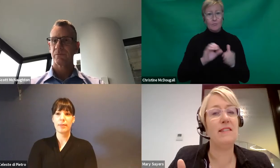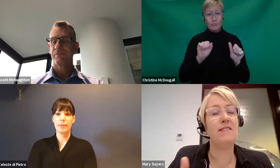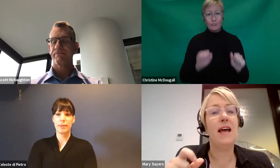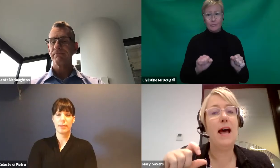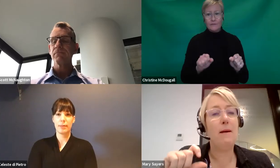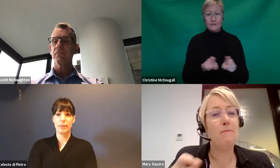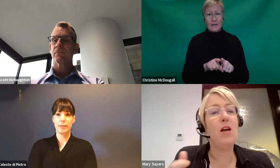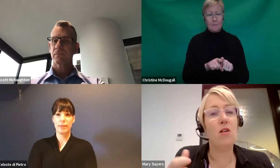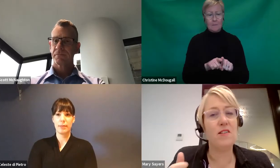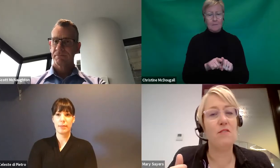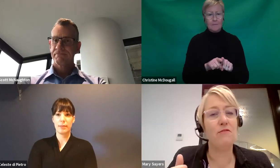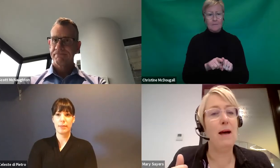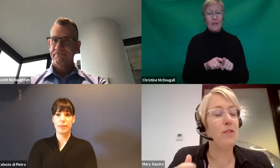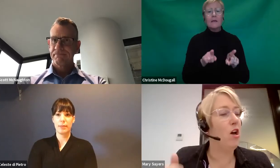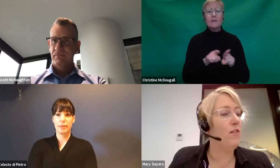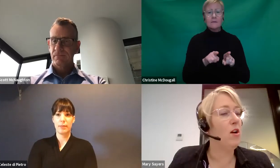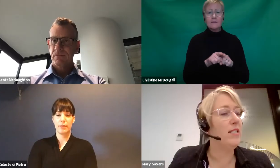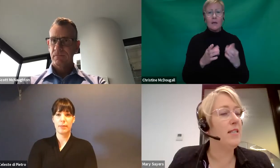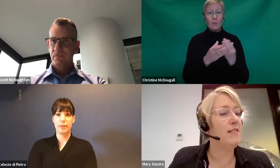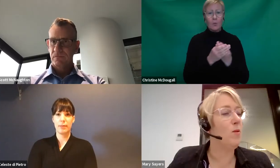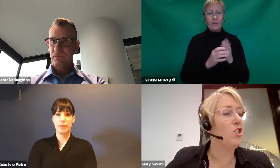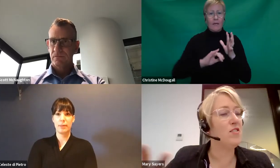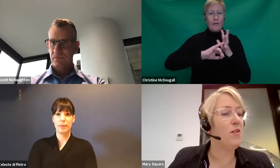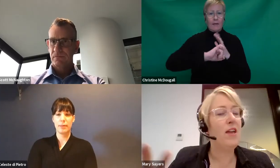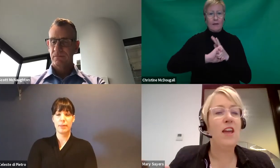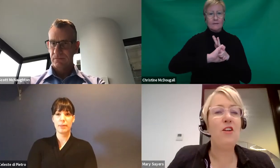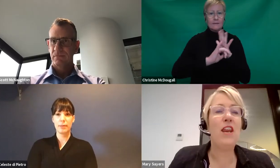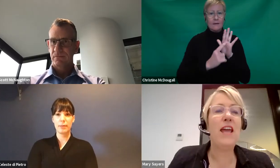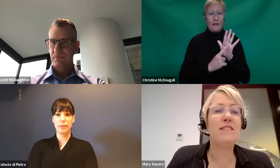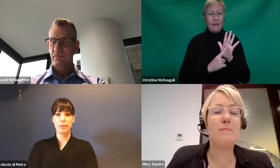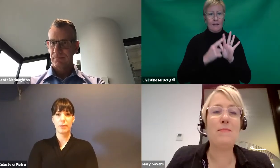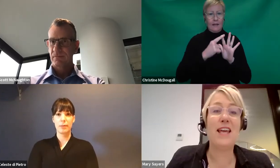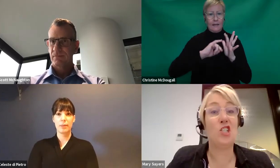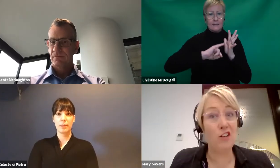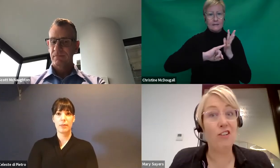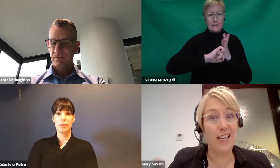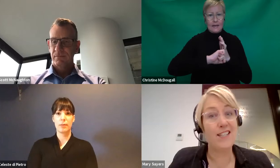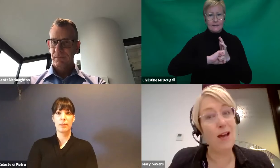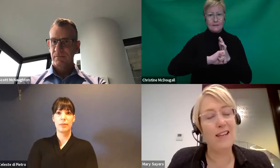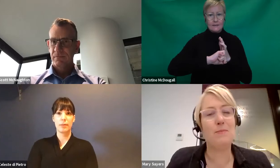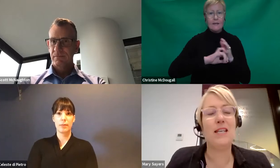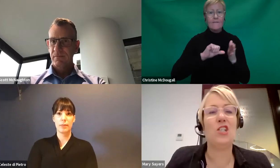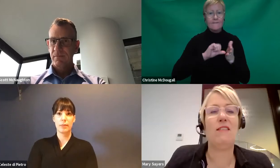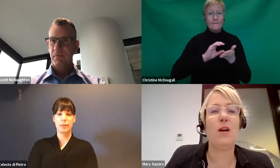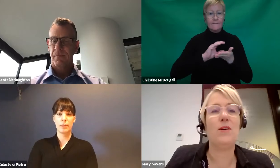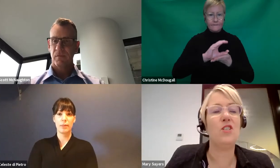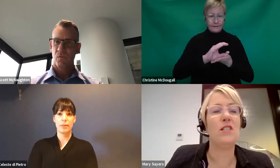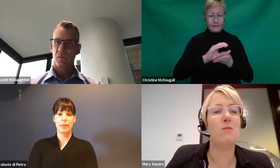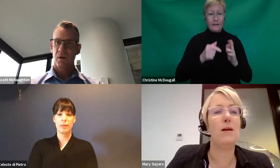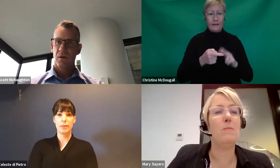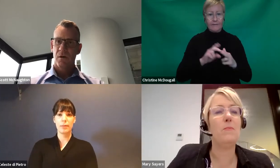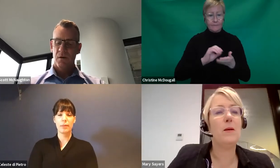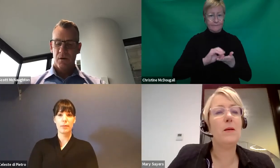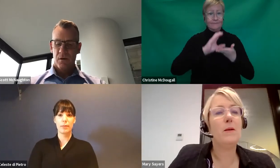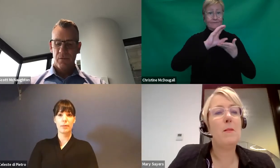their SLEDS because of the COVID-19 situation. So if you could answer perhaps that generally, as well as potentially that question